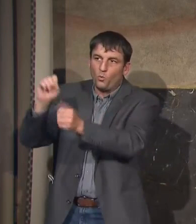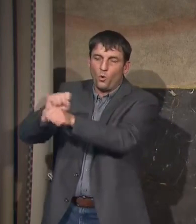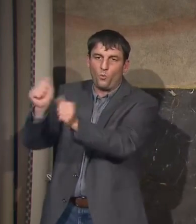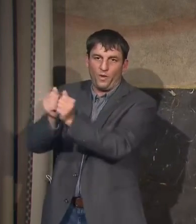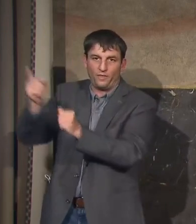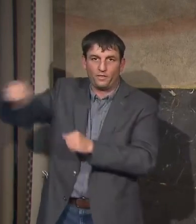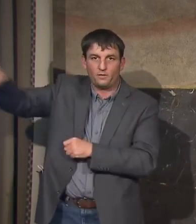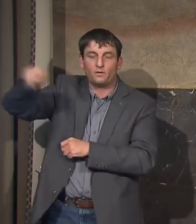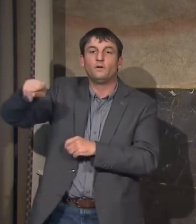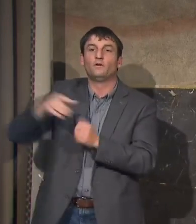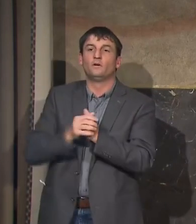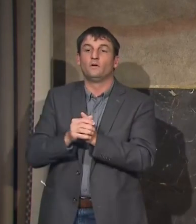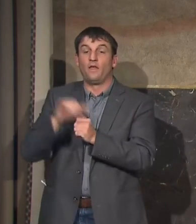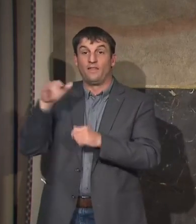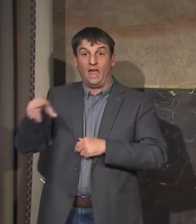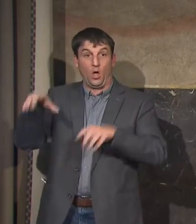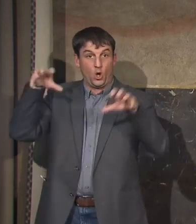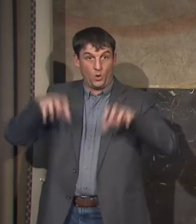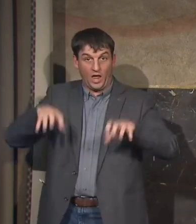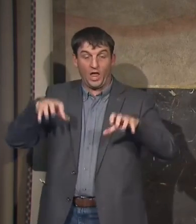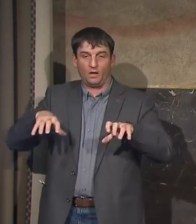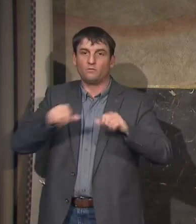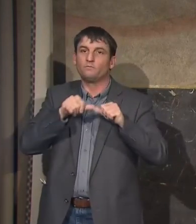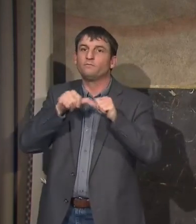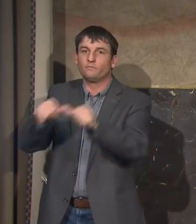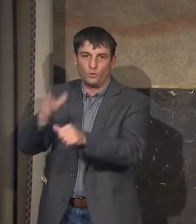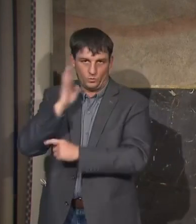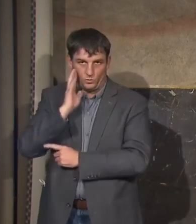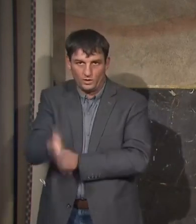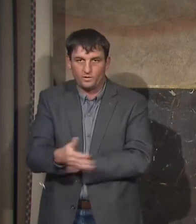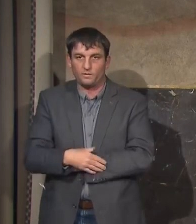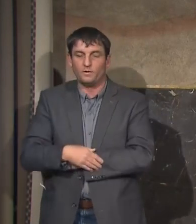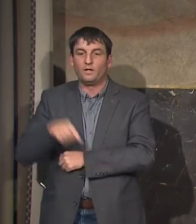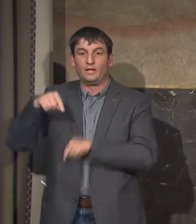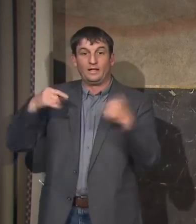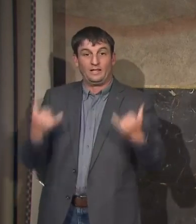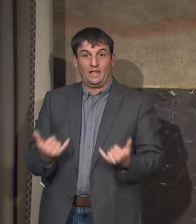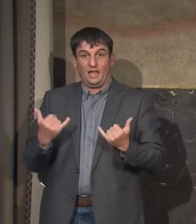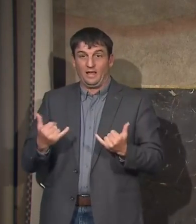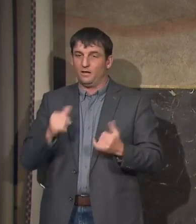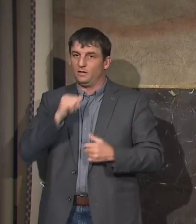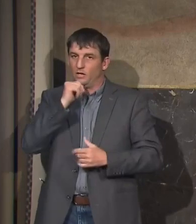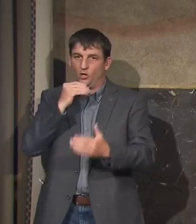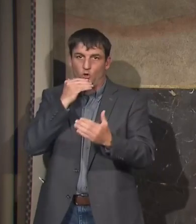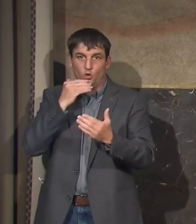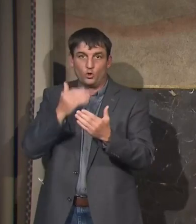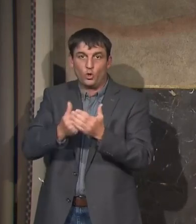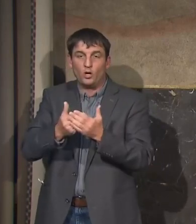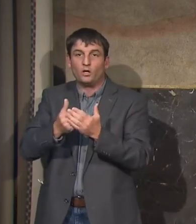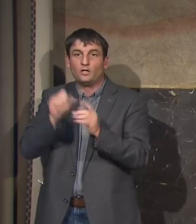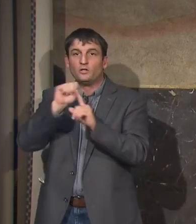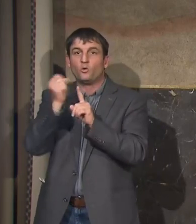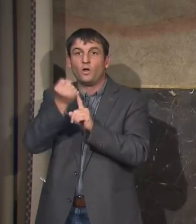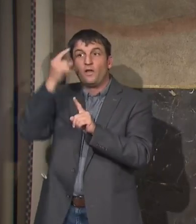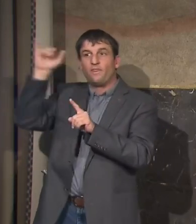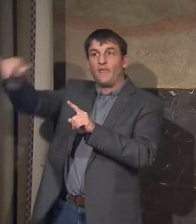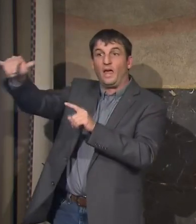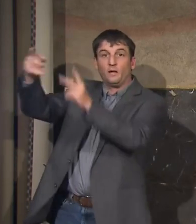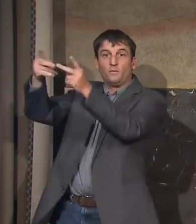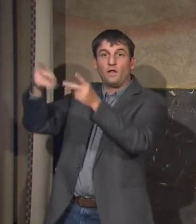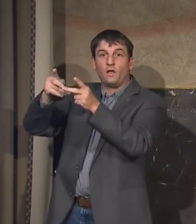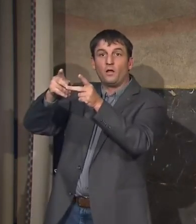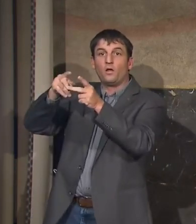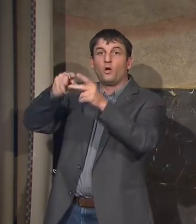Unfortunately, the rain is going to continue and we don't have optimal conditions for that area to drain into Lake Pontchartrain because